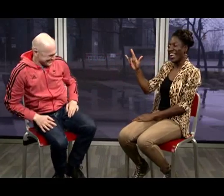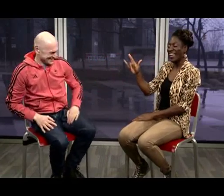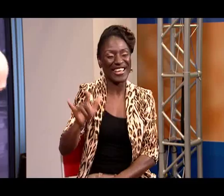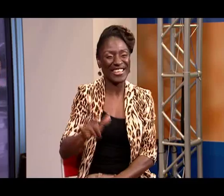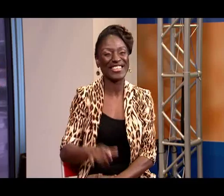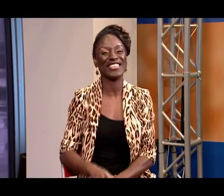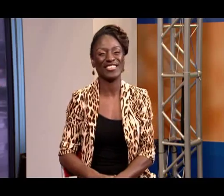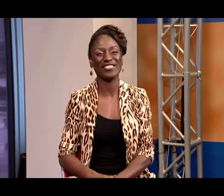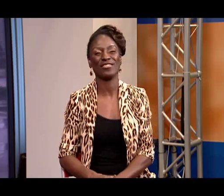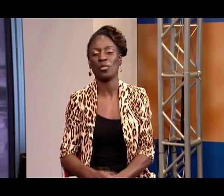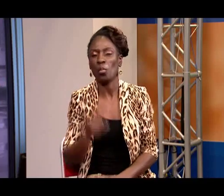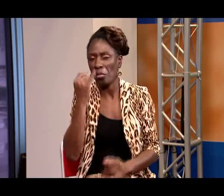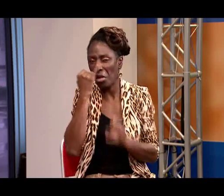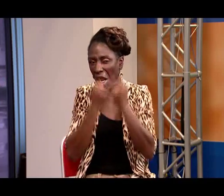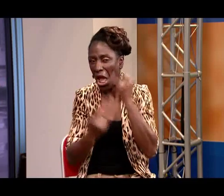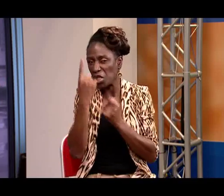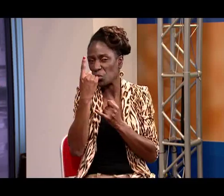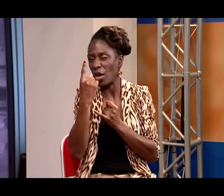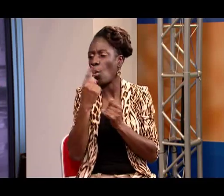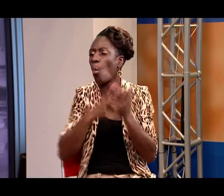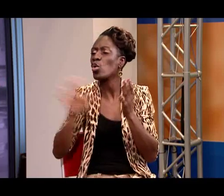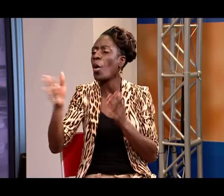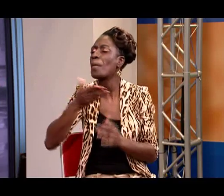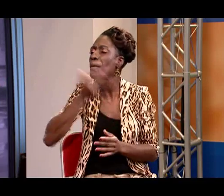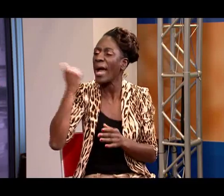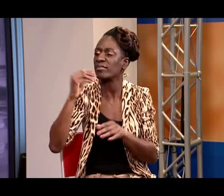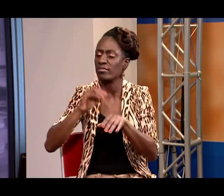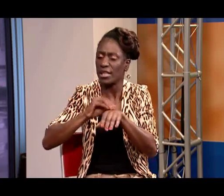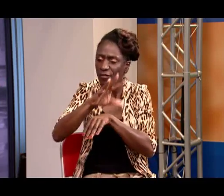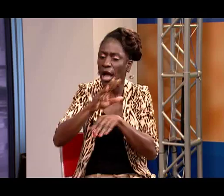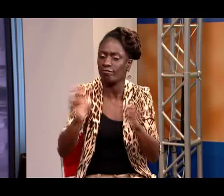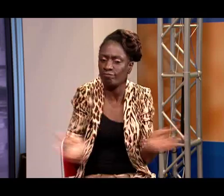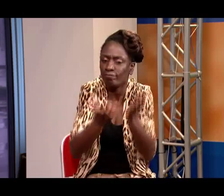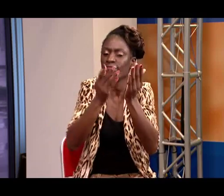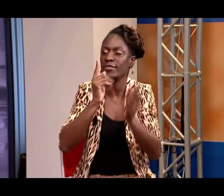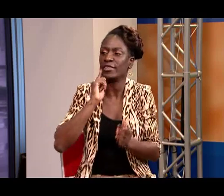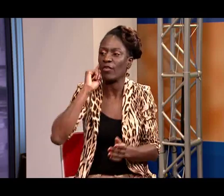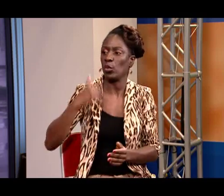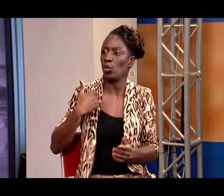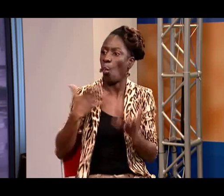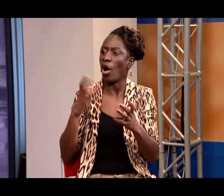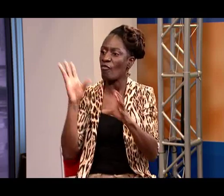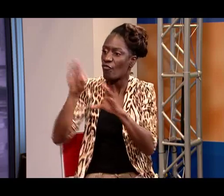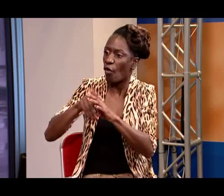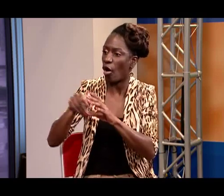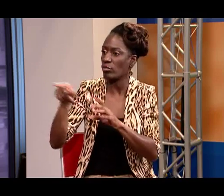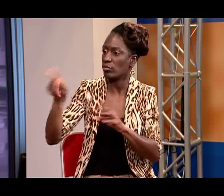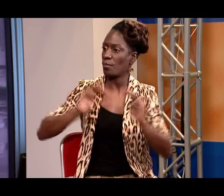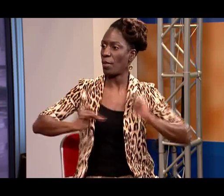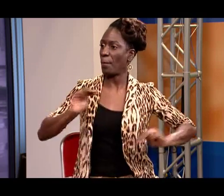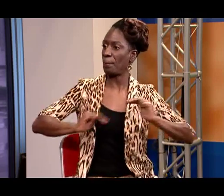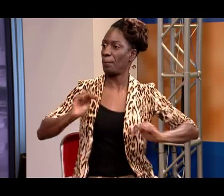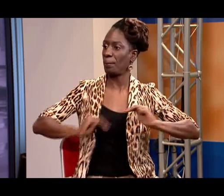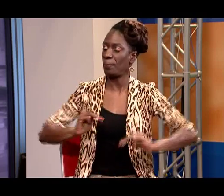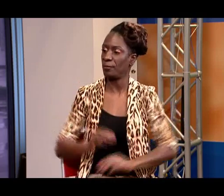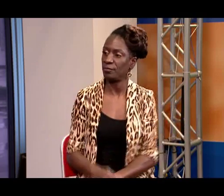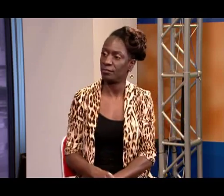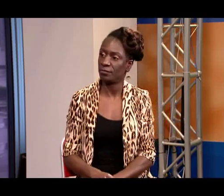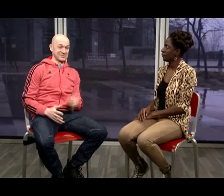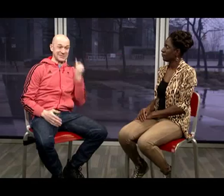Love ya You too Oh, and one last question for you Do you have any advice for Deaf youth? Anyone